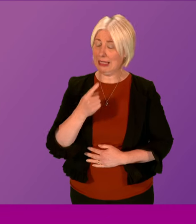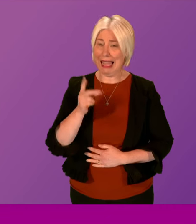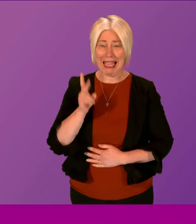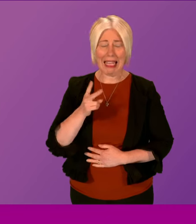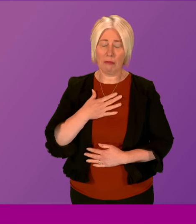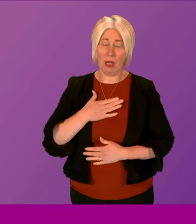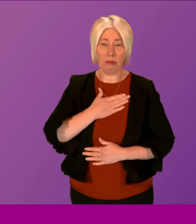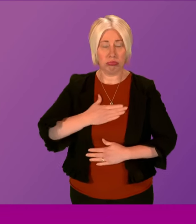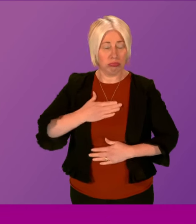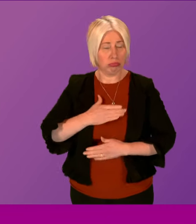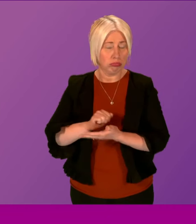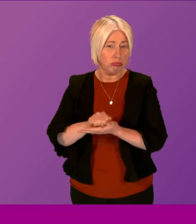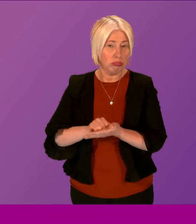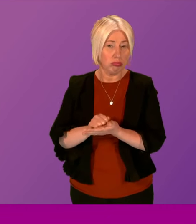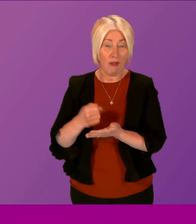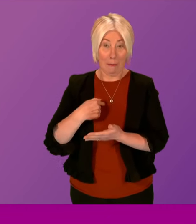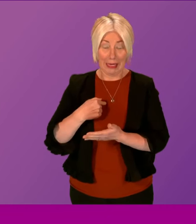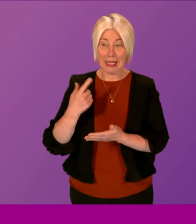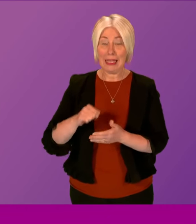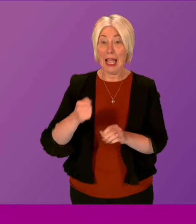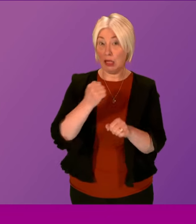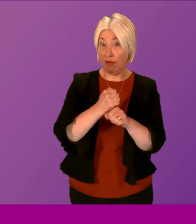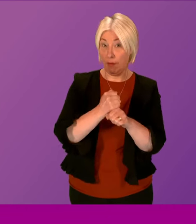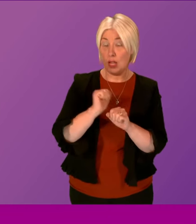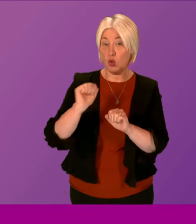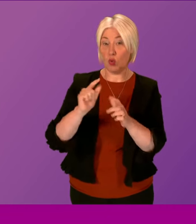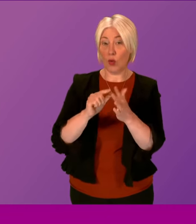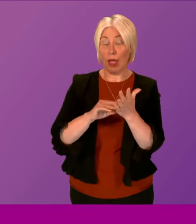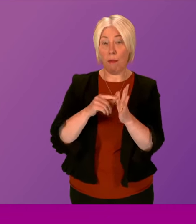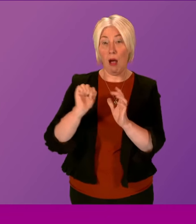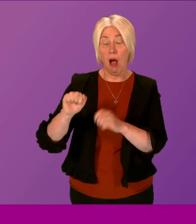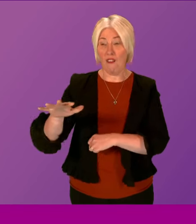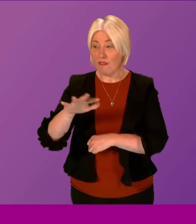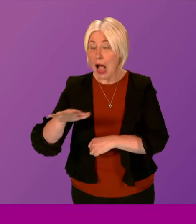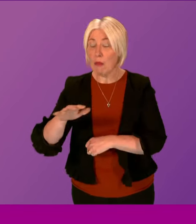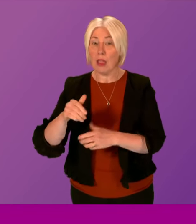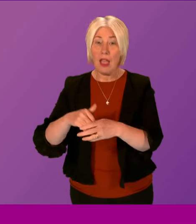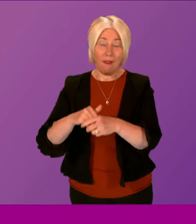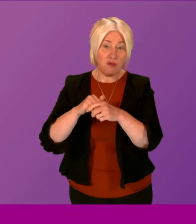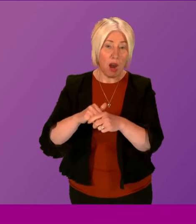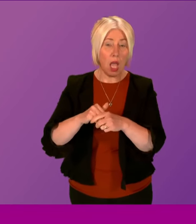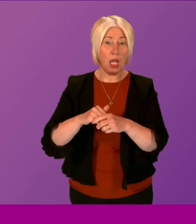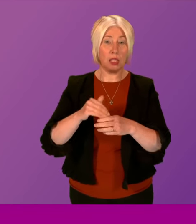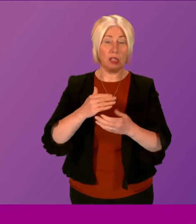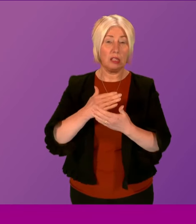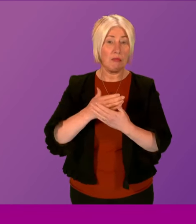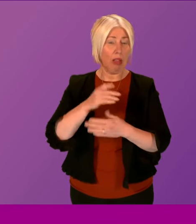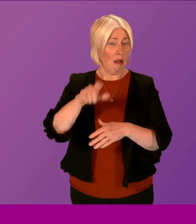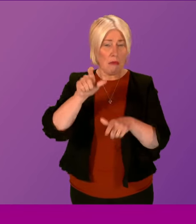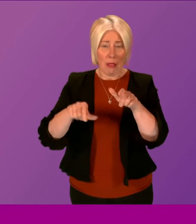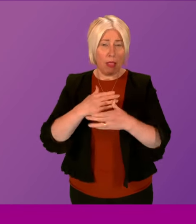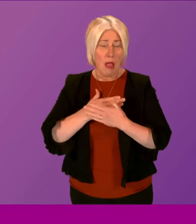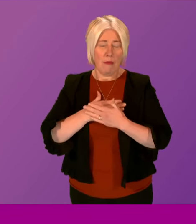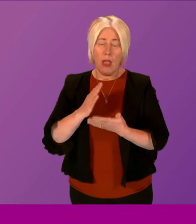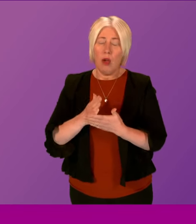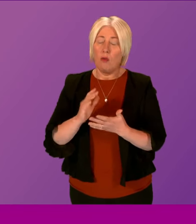my condolences on that of the government to Emma's family, her friends, loved ones, at what will continue to be an extraordinarily